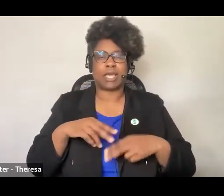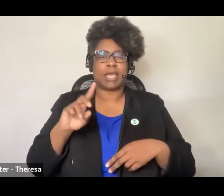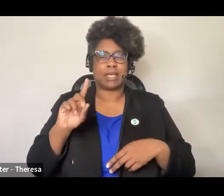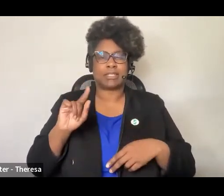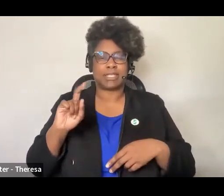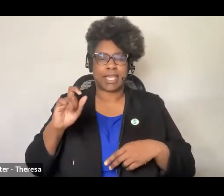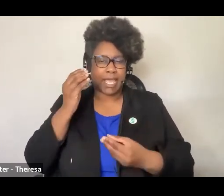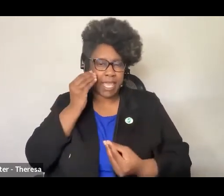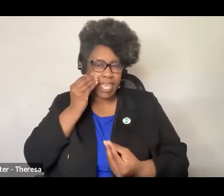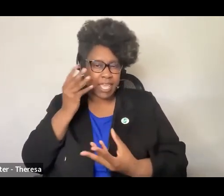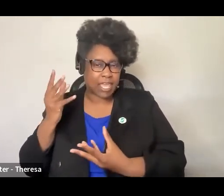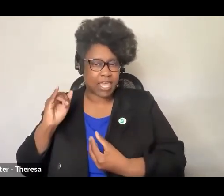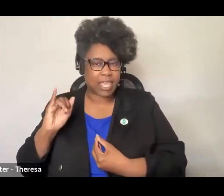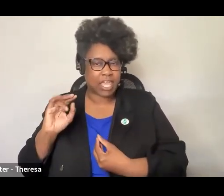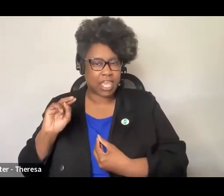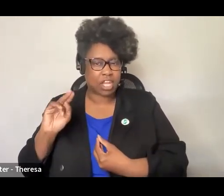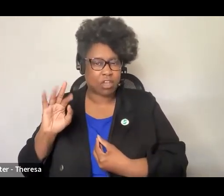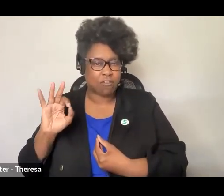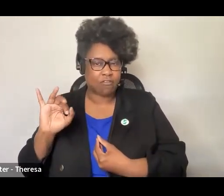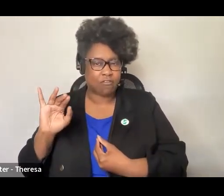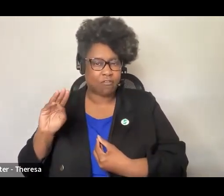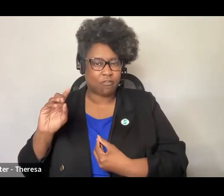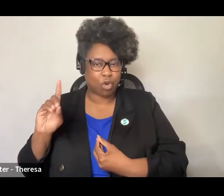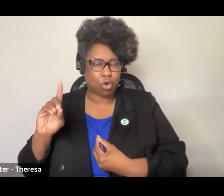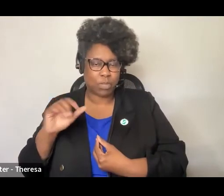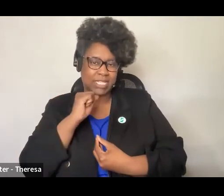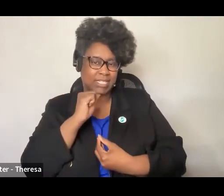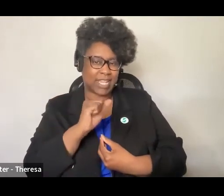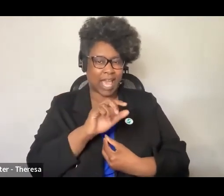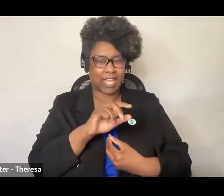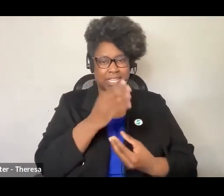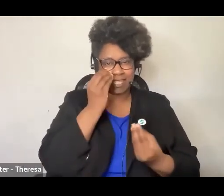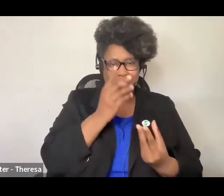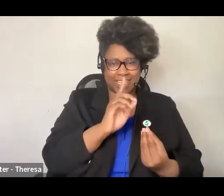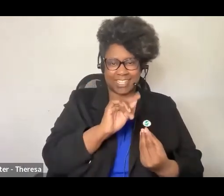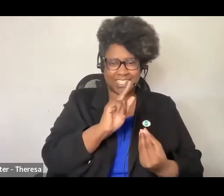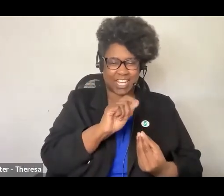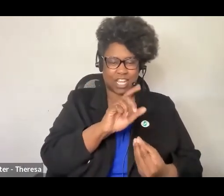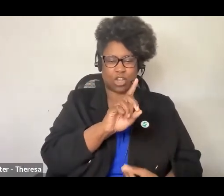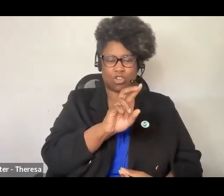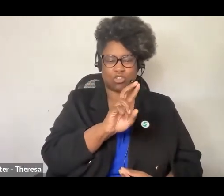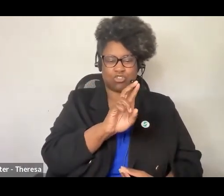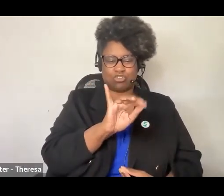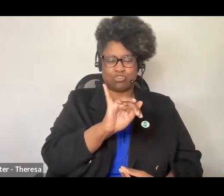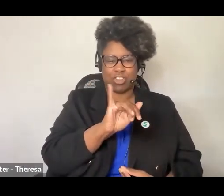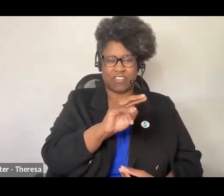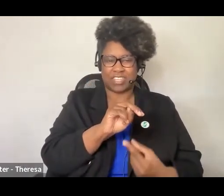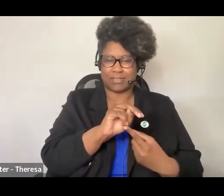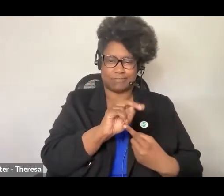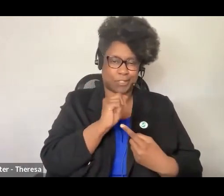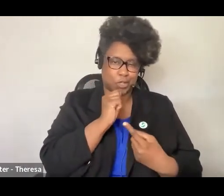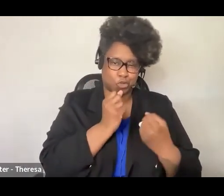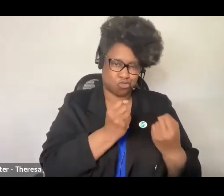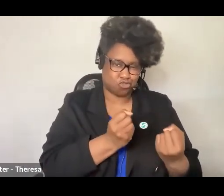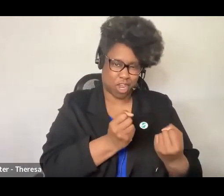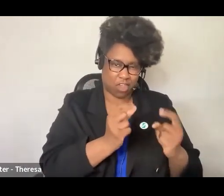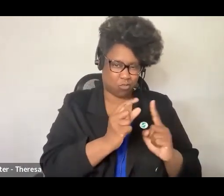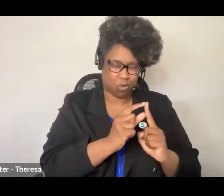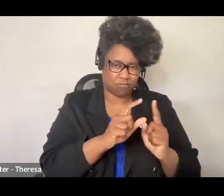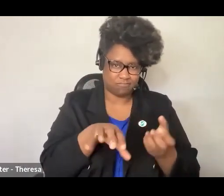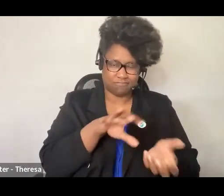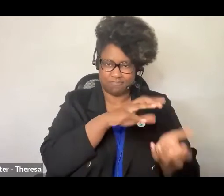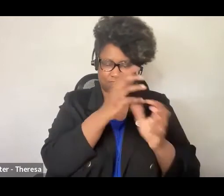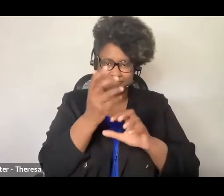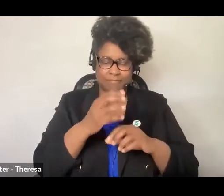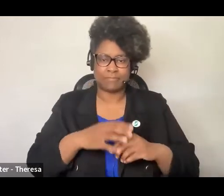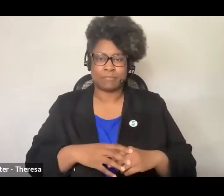than data-driven decision-making since data don't drive, provides another lens in how equity, educational reform, and scale